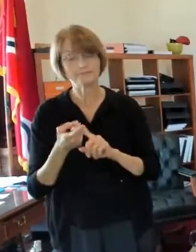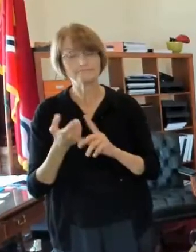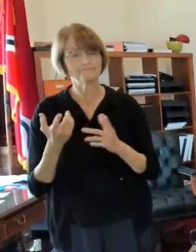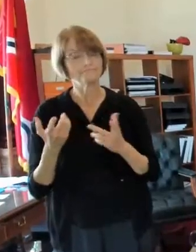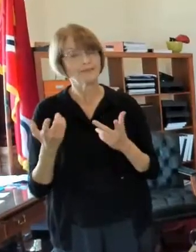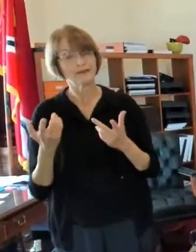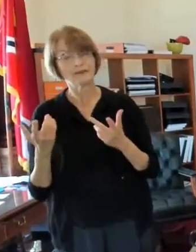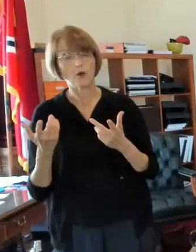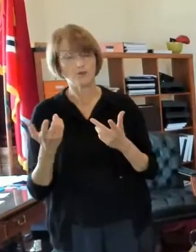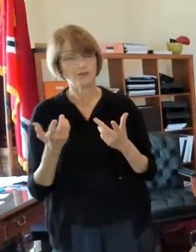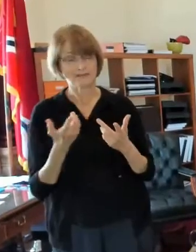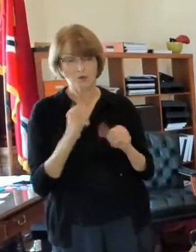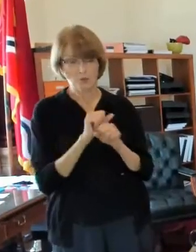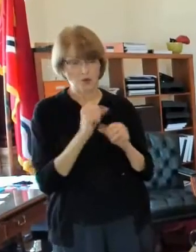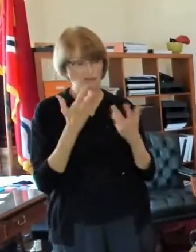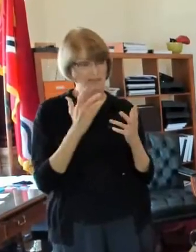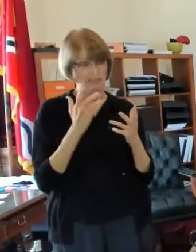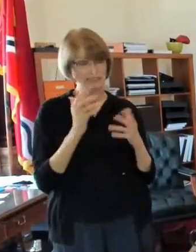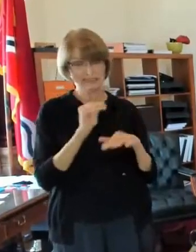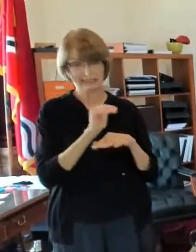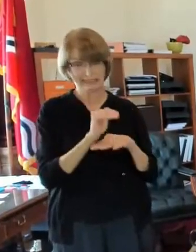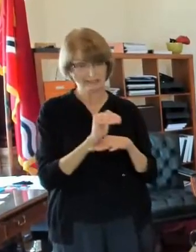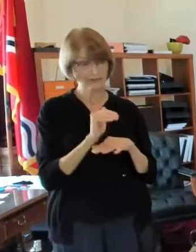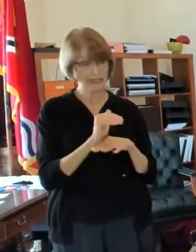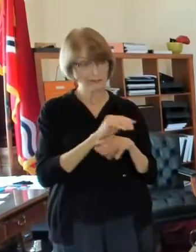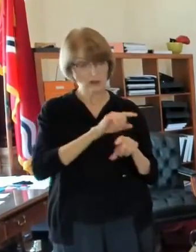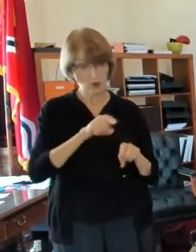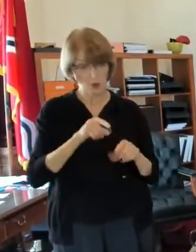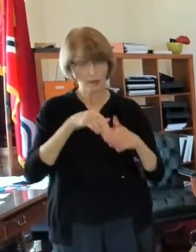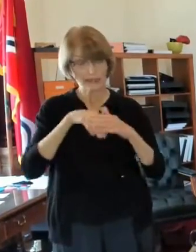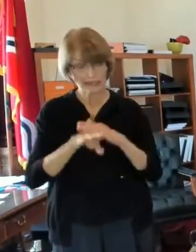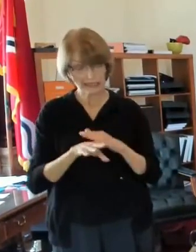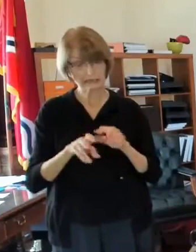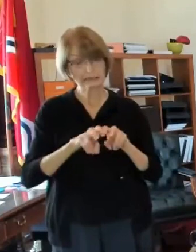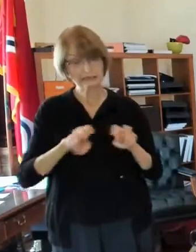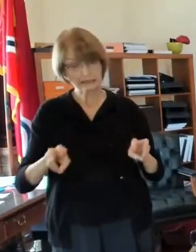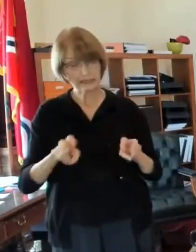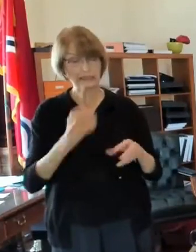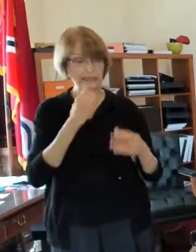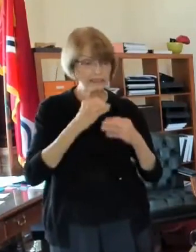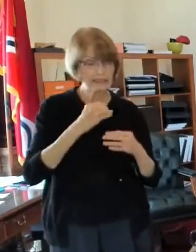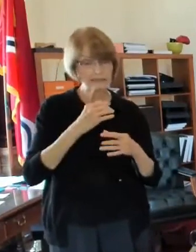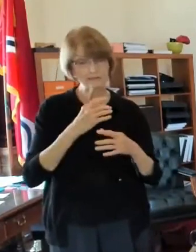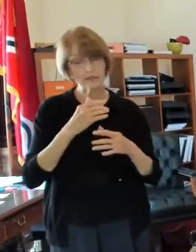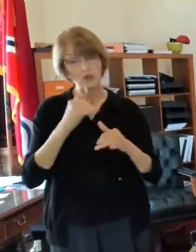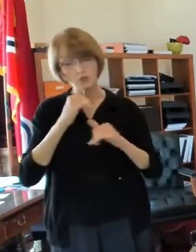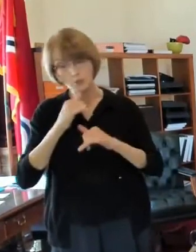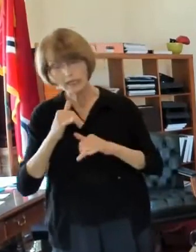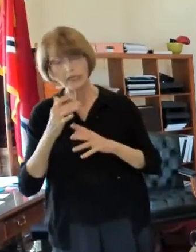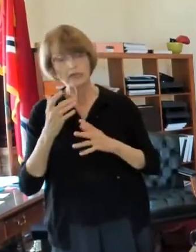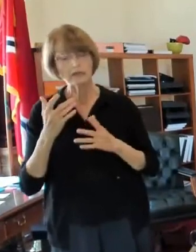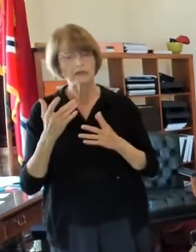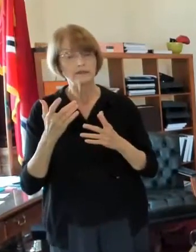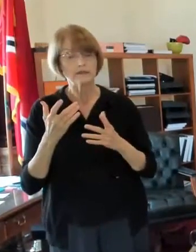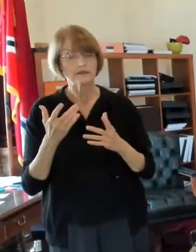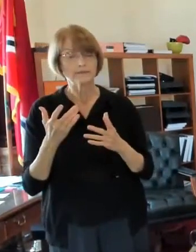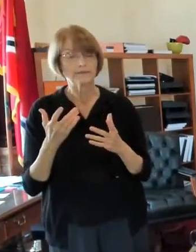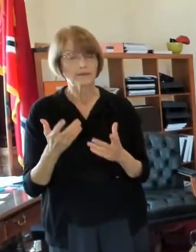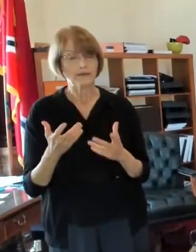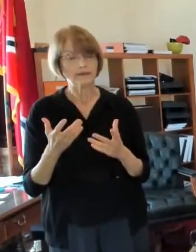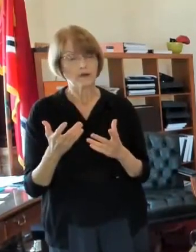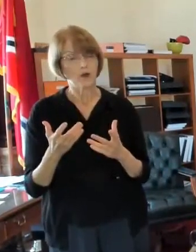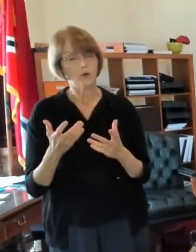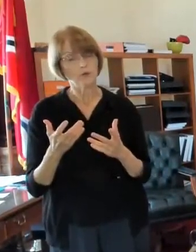or in the evenings uh and still not be in a in a nightclub